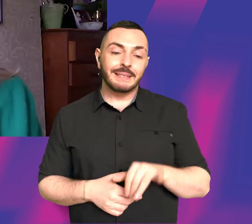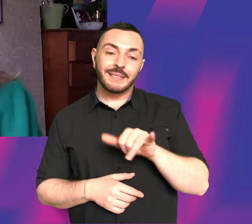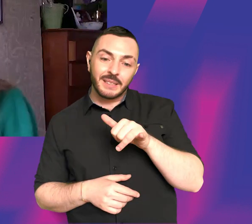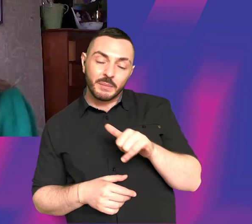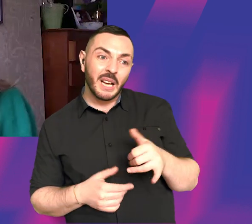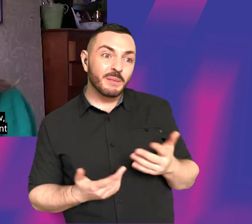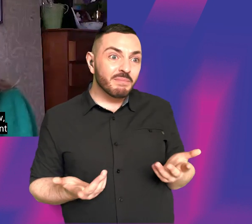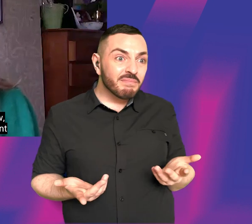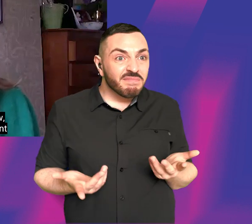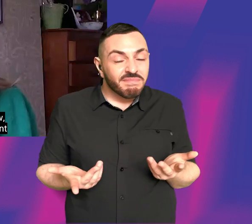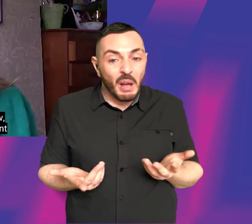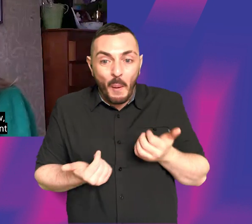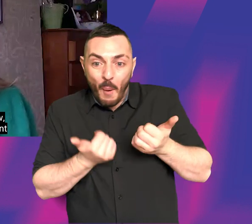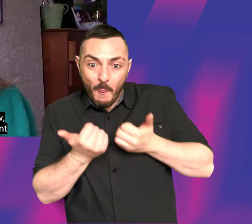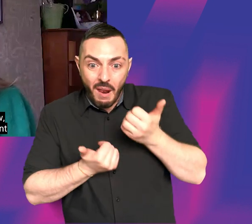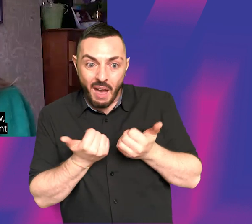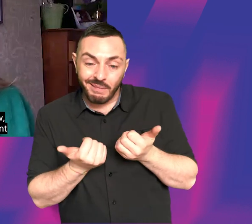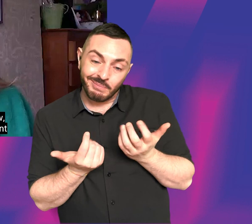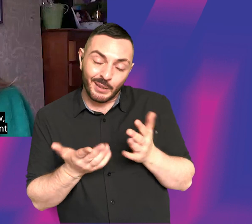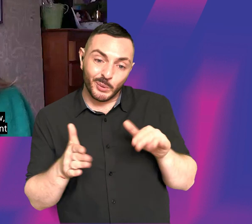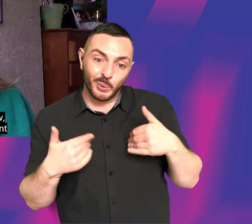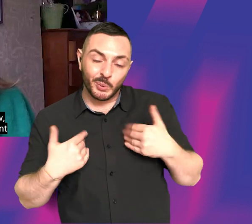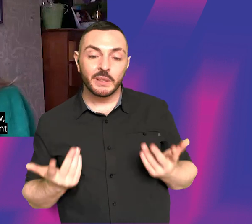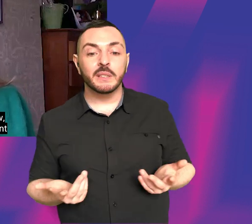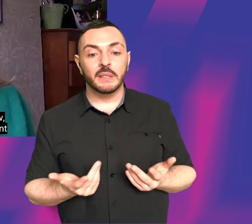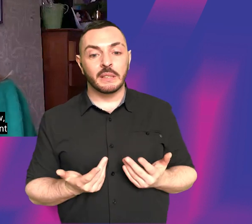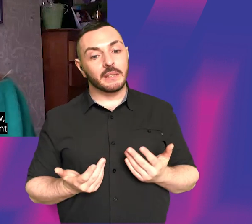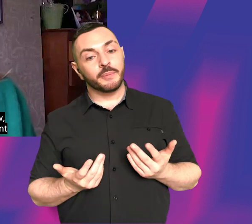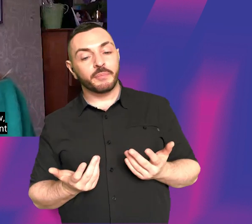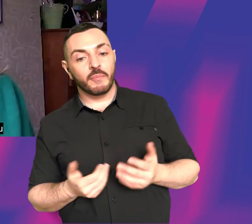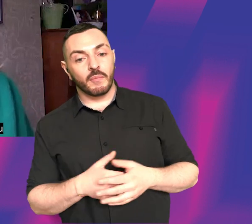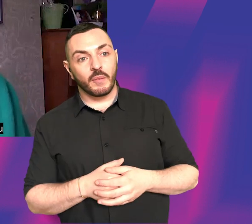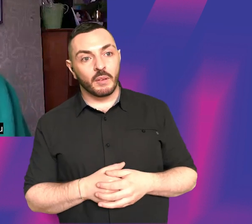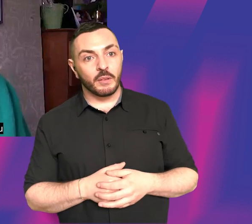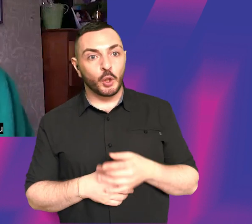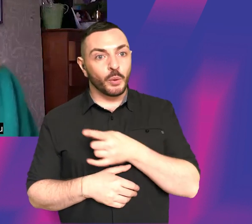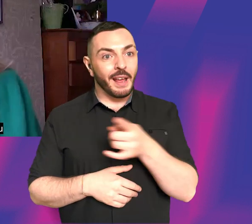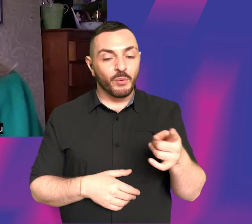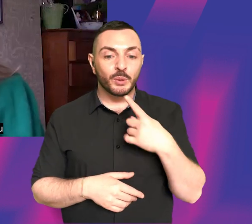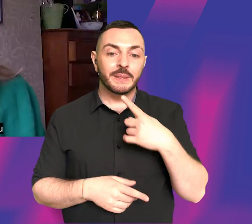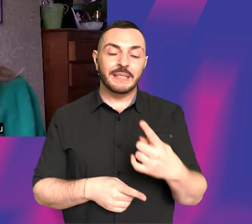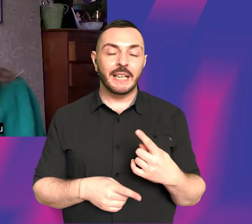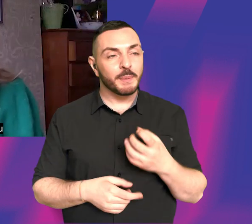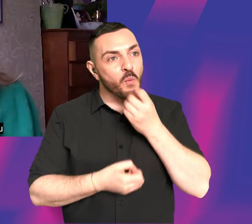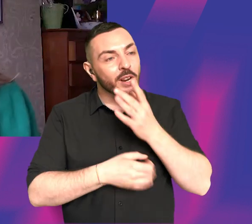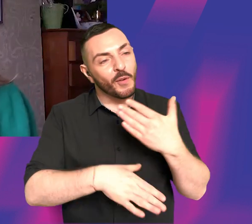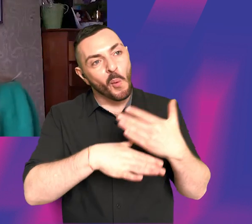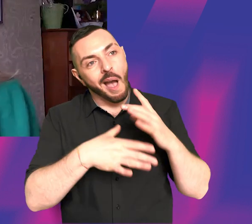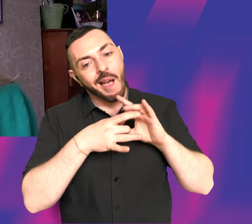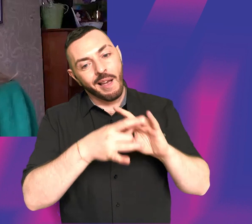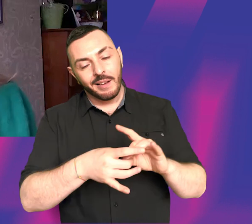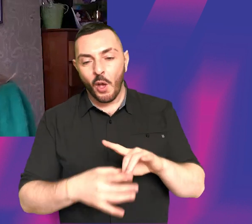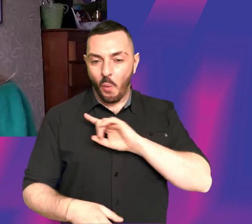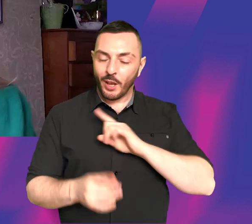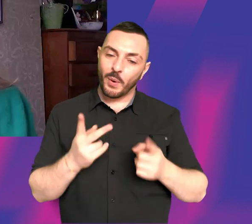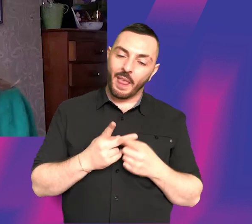make yourself unpopular, whereas I think for actors, you know, like, you never want to be unpopular, you want everybody to say it's been wonderful to work with you, because you